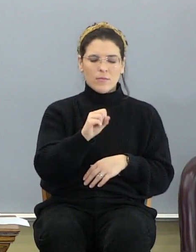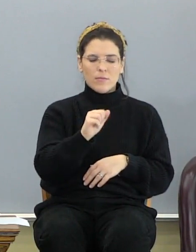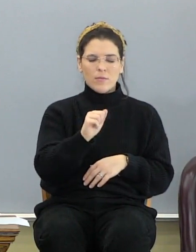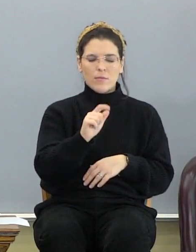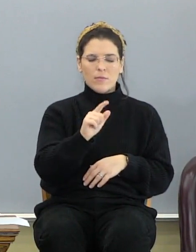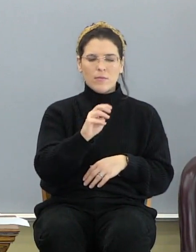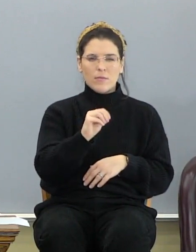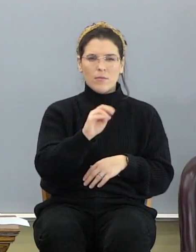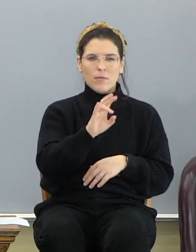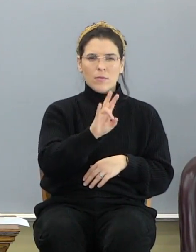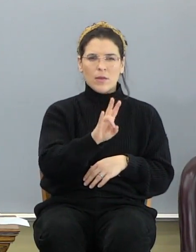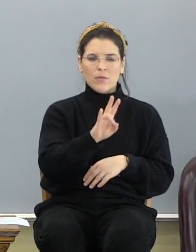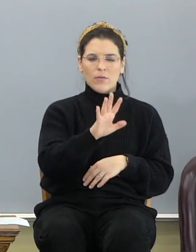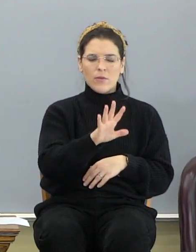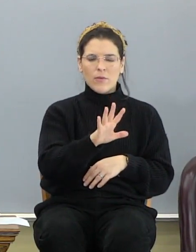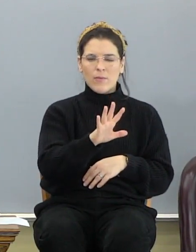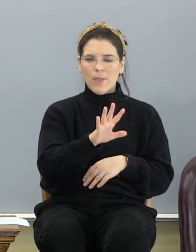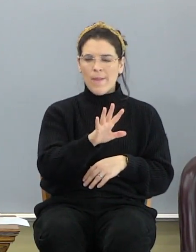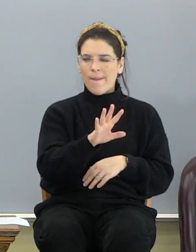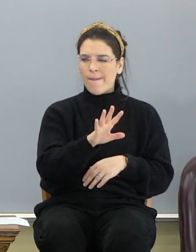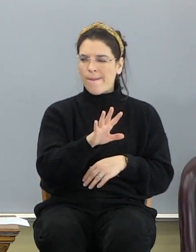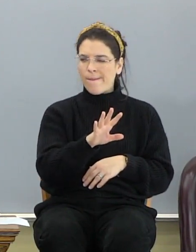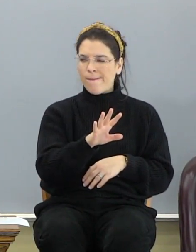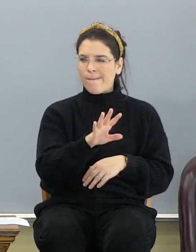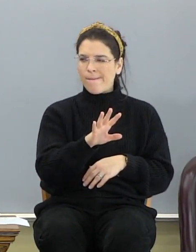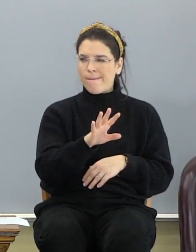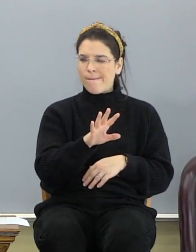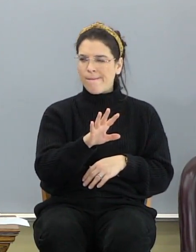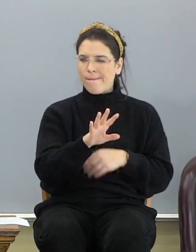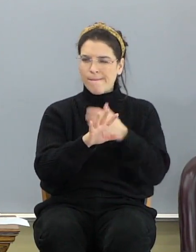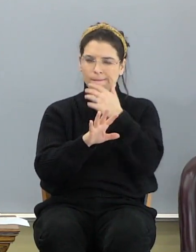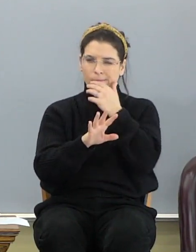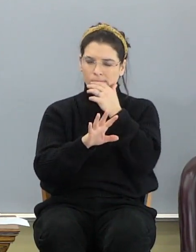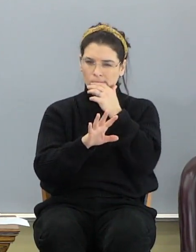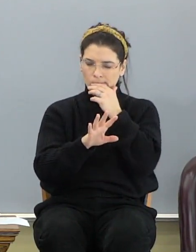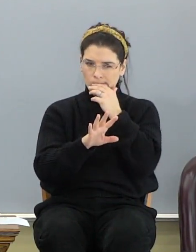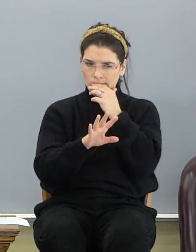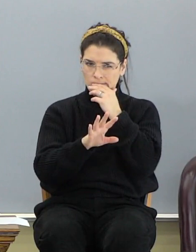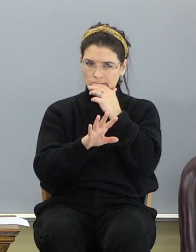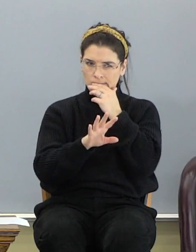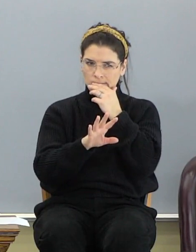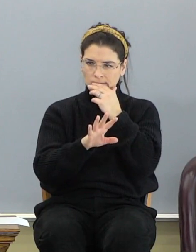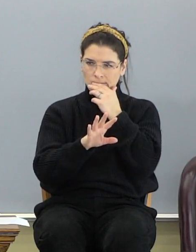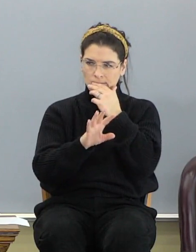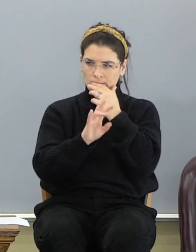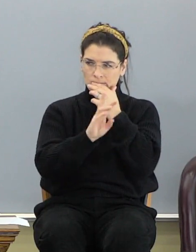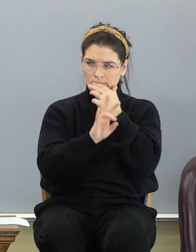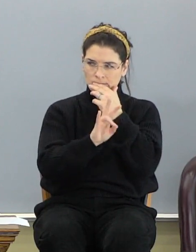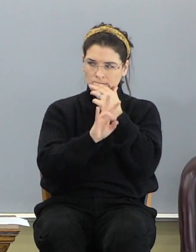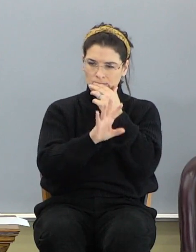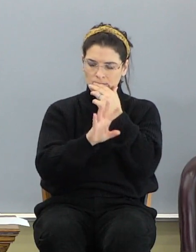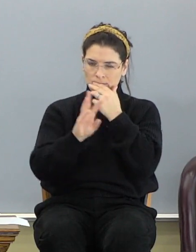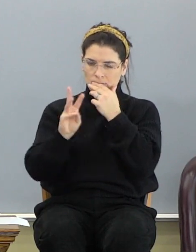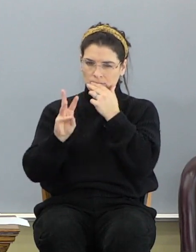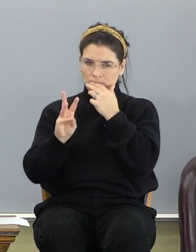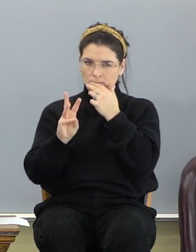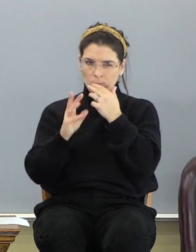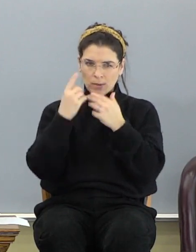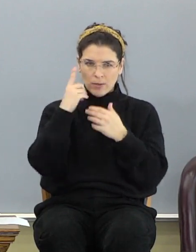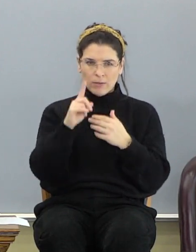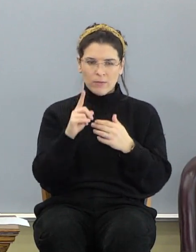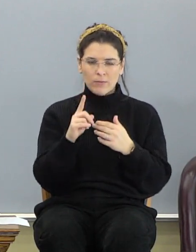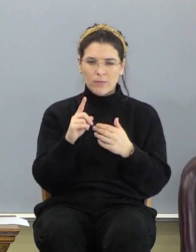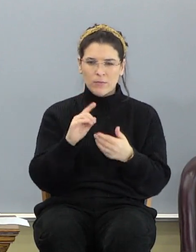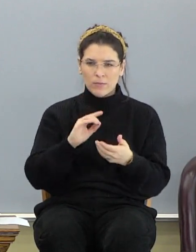verse number six, for promotion